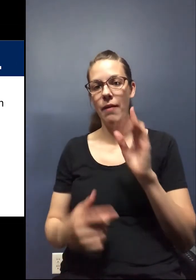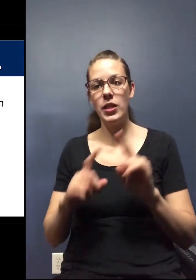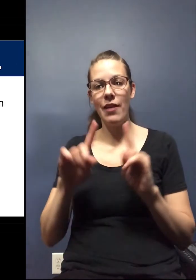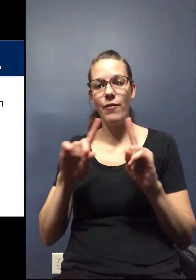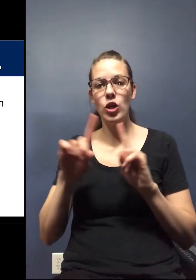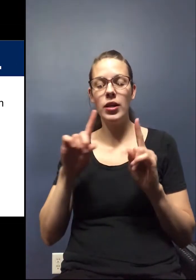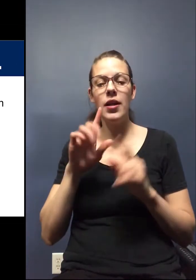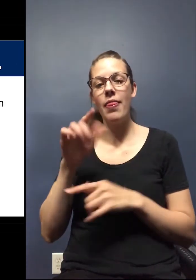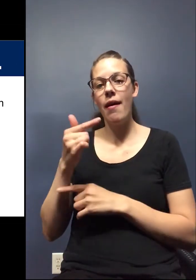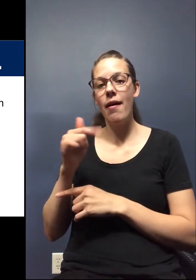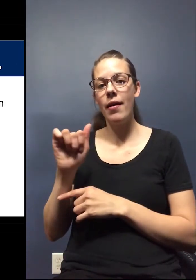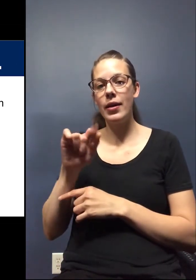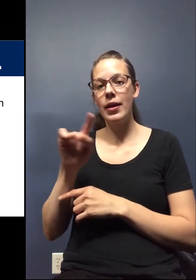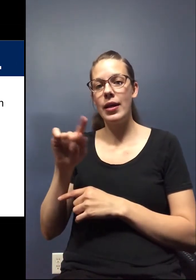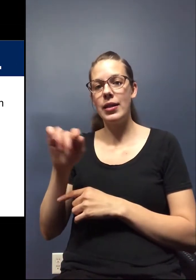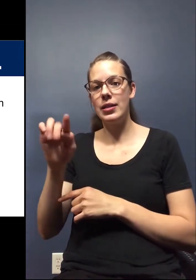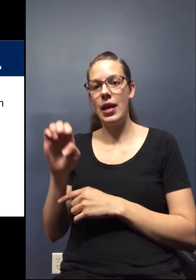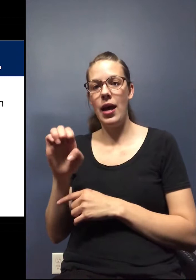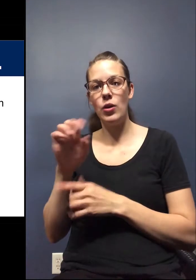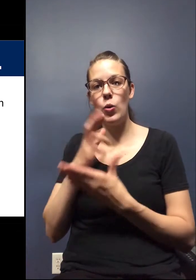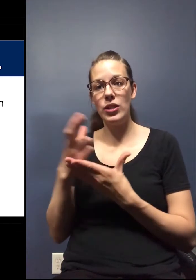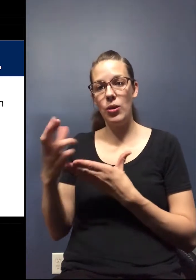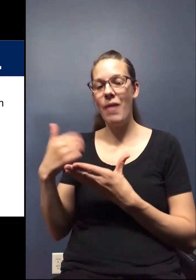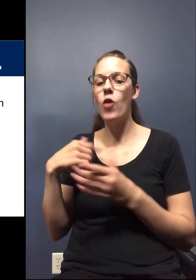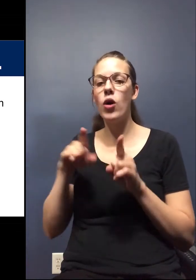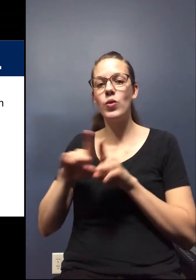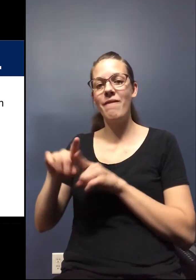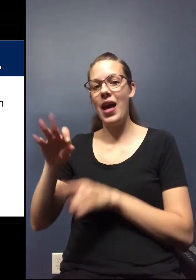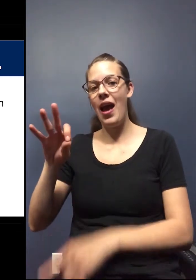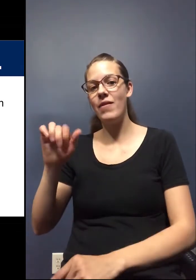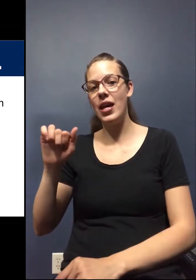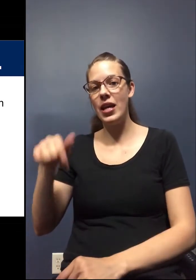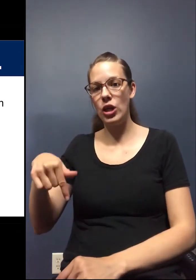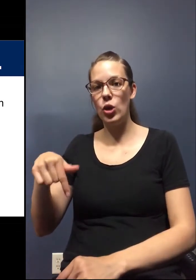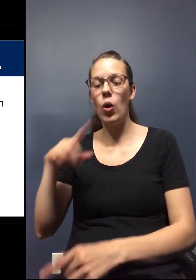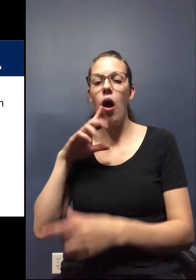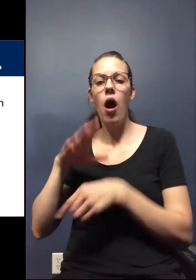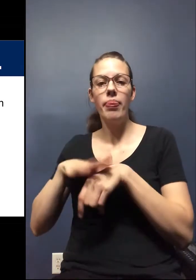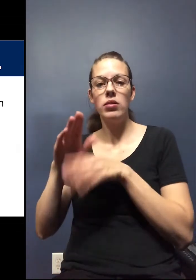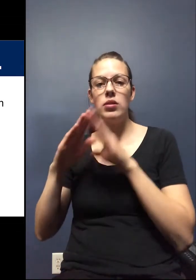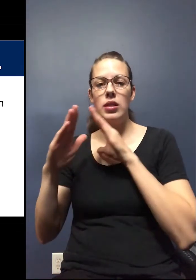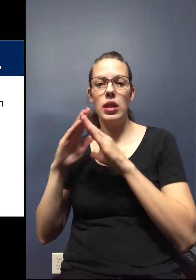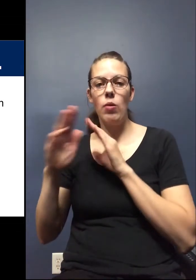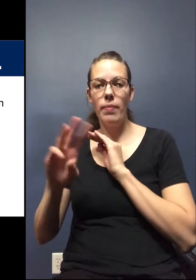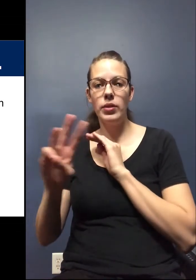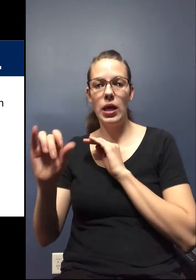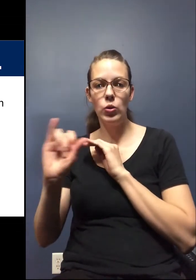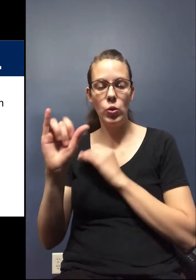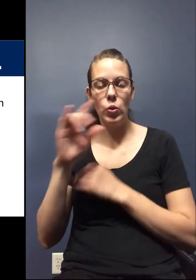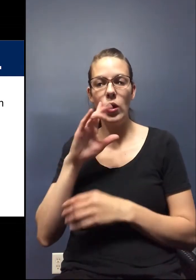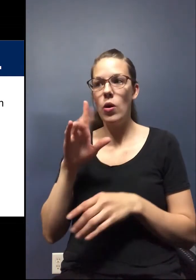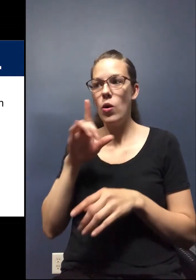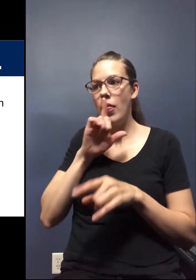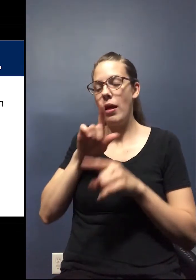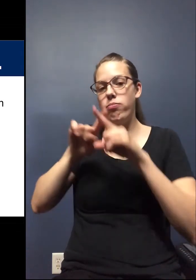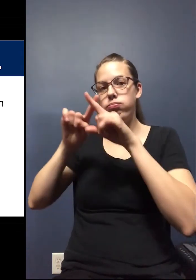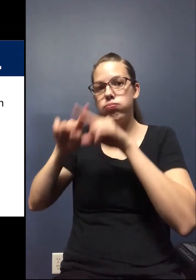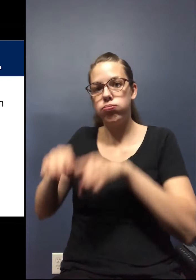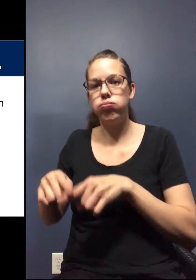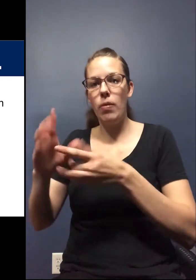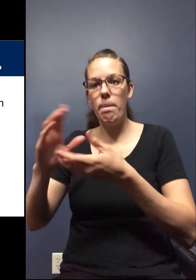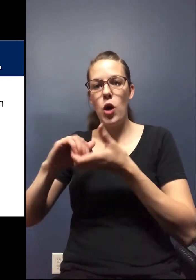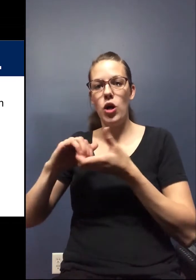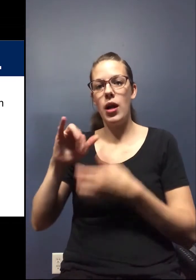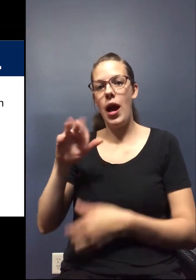companies on the Gazette resource, but also have it linked up in the FAQ that we have on the city site and really have relied very heavily on our